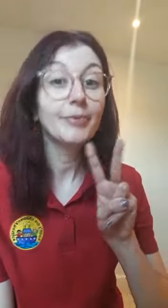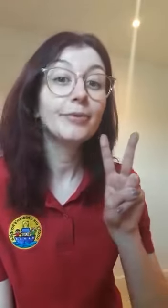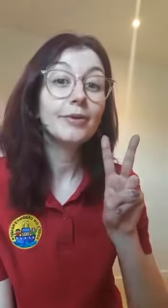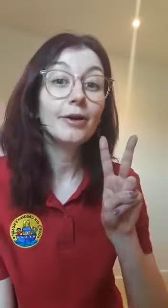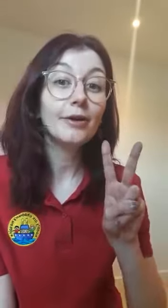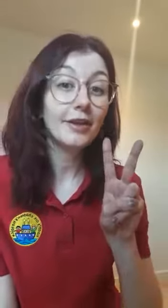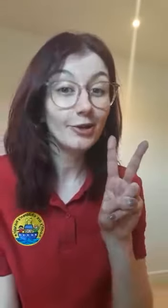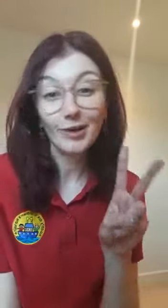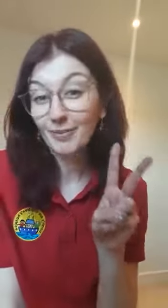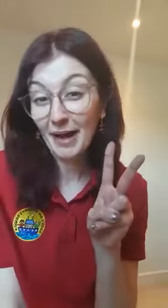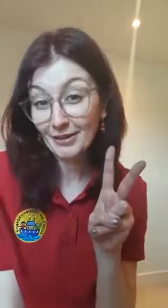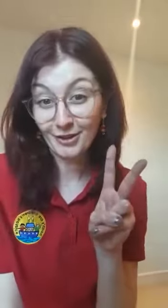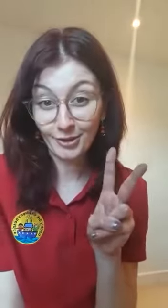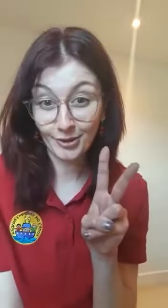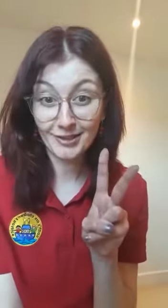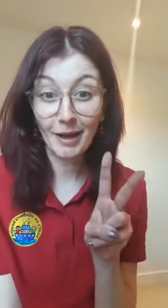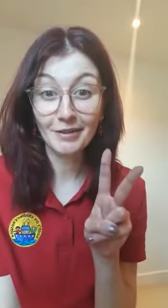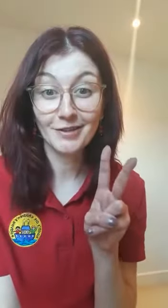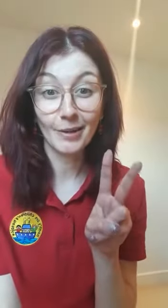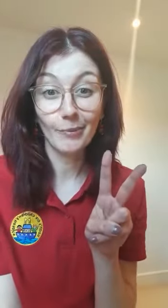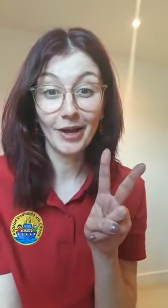Or that you can imagine you could smell somewhere.